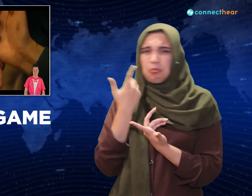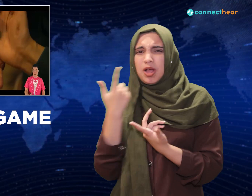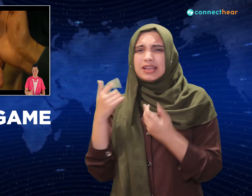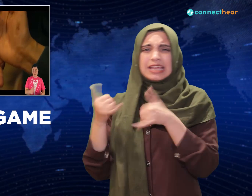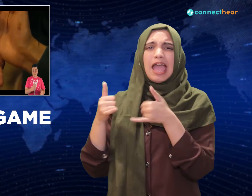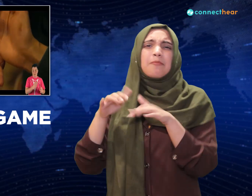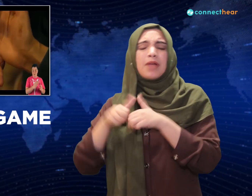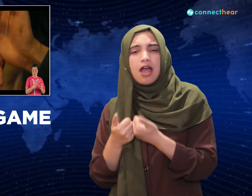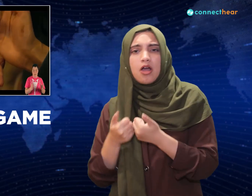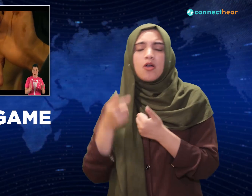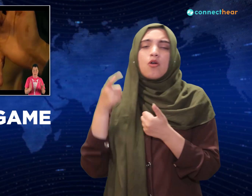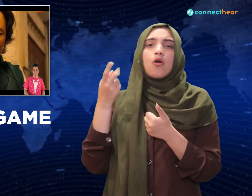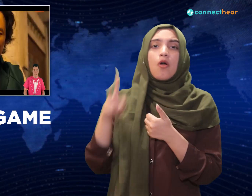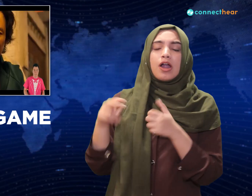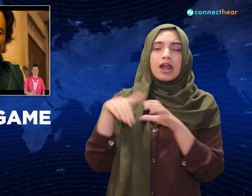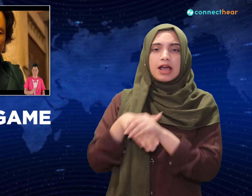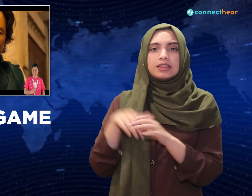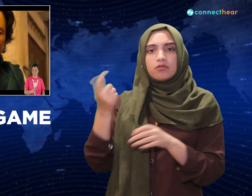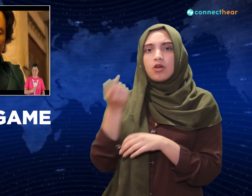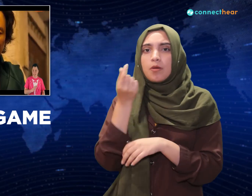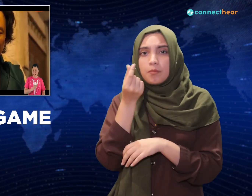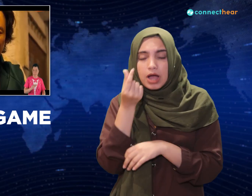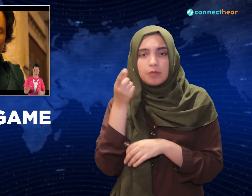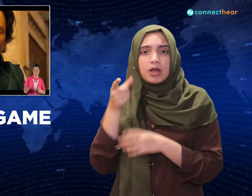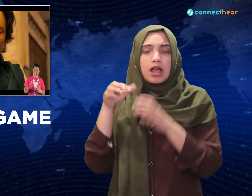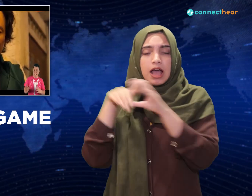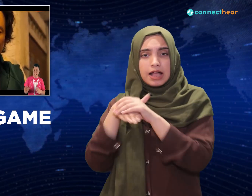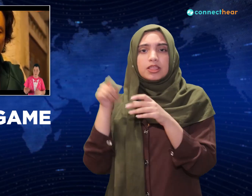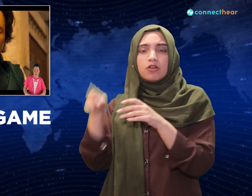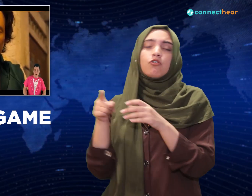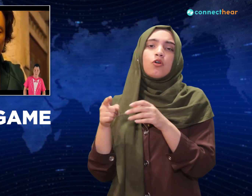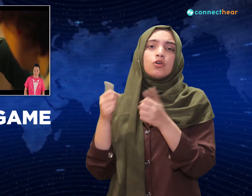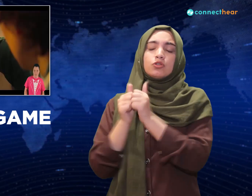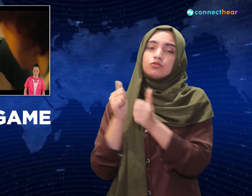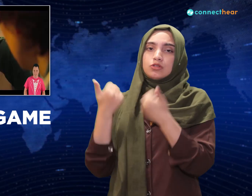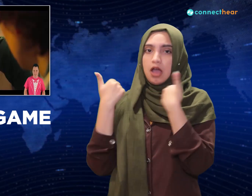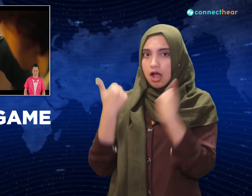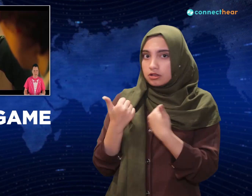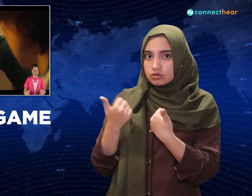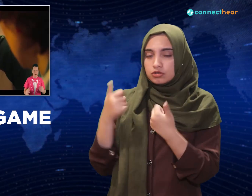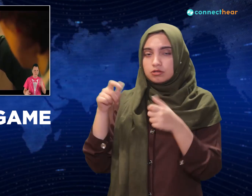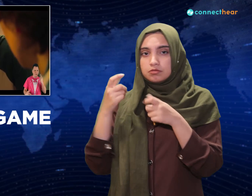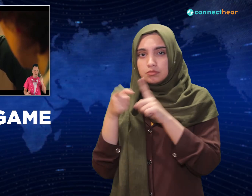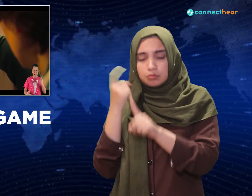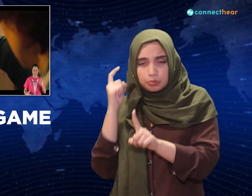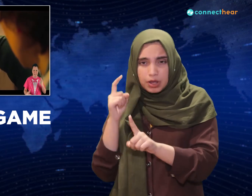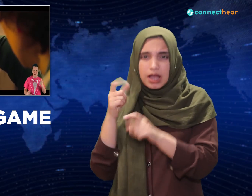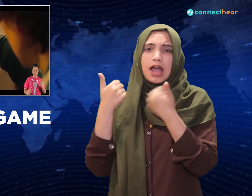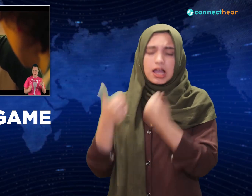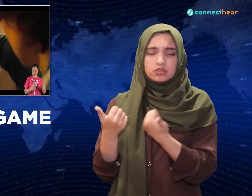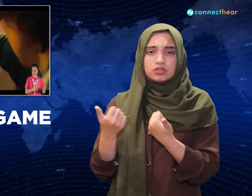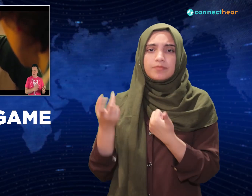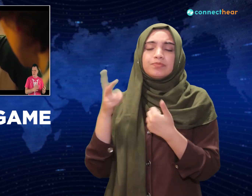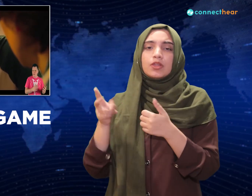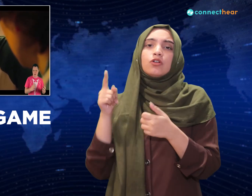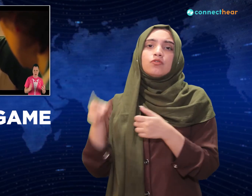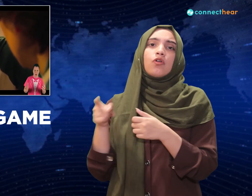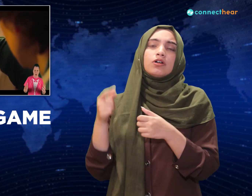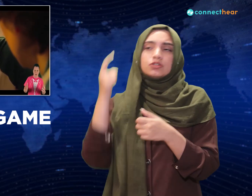pretty soon he's winning. But just when he's gonna get Gion's last marble, he's like, oh I forget, did I bet even or odd?